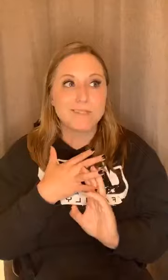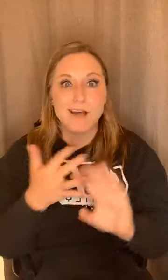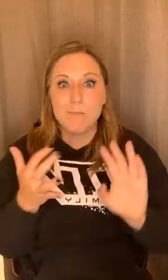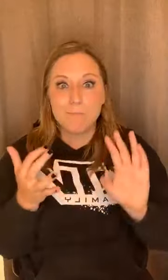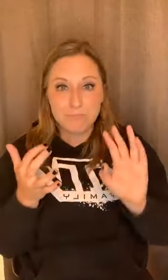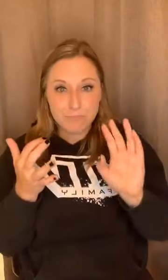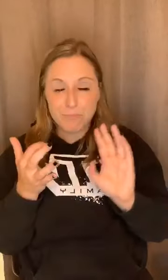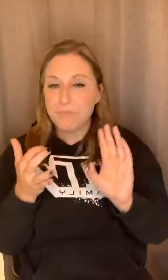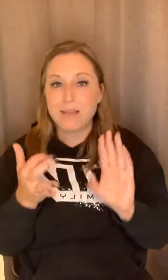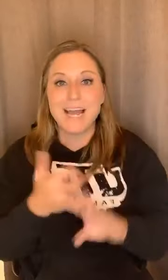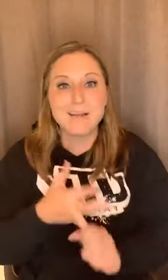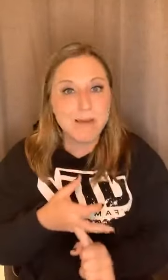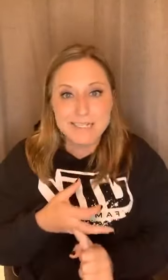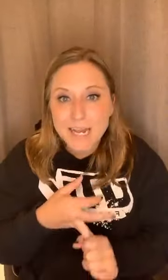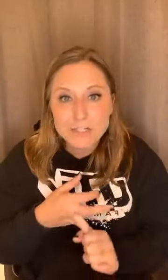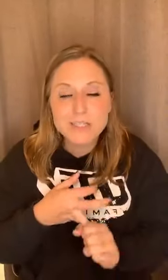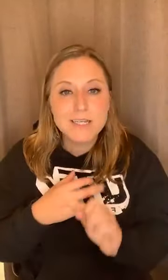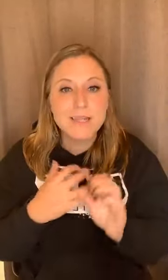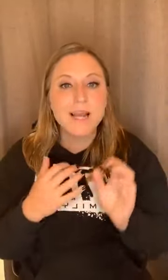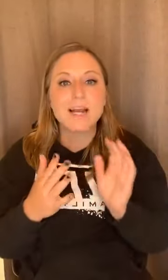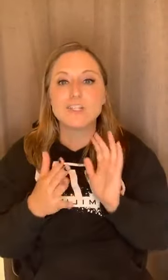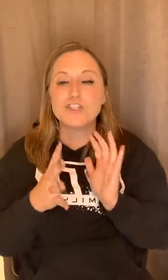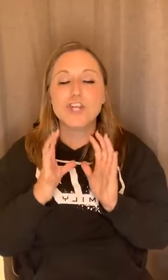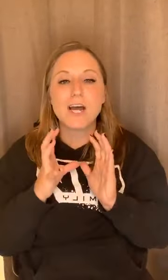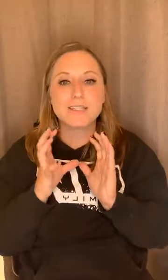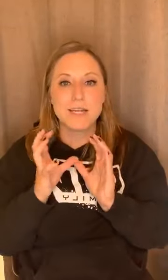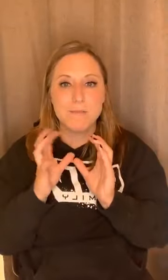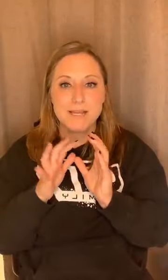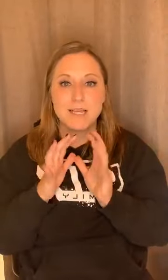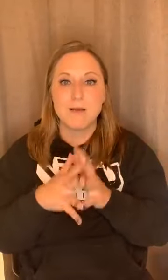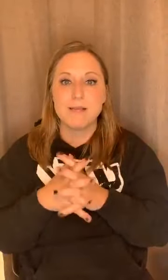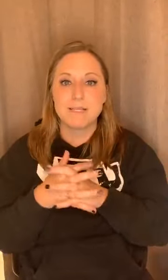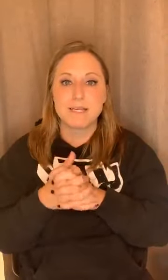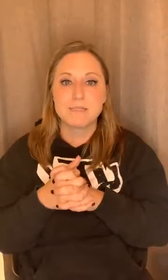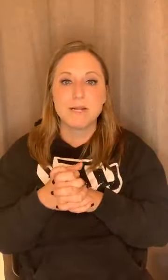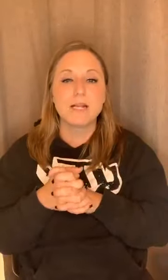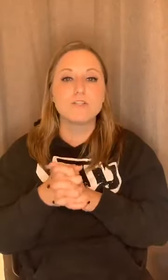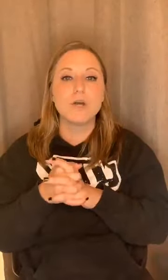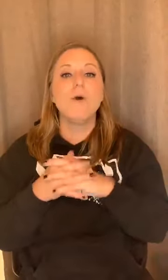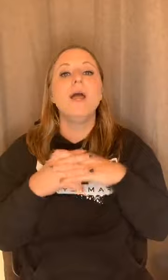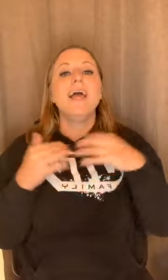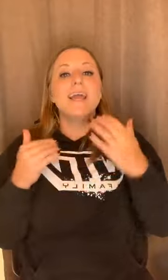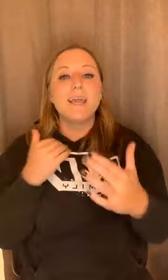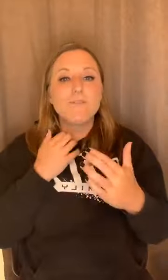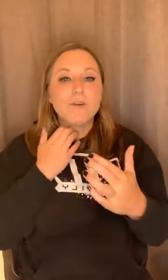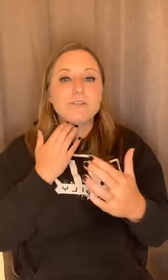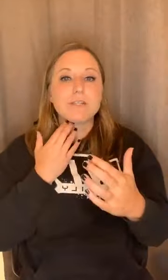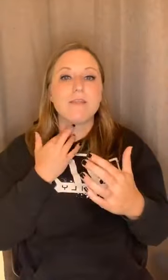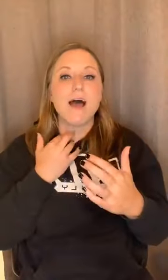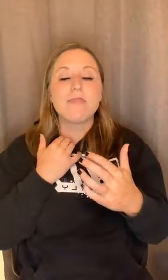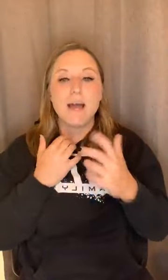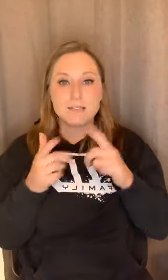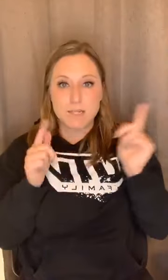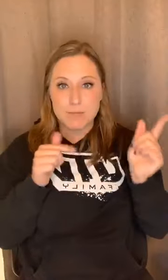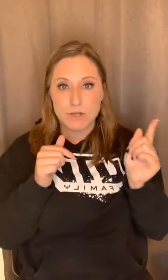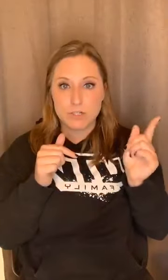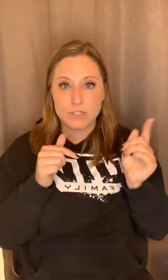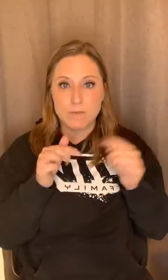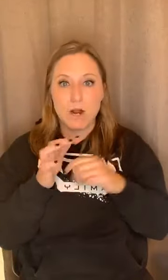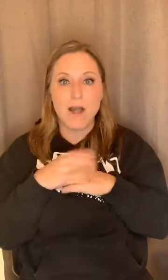some guided meditations in there. It's just an amazing, amazing experience. So if you're interested in that, that is going to be launching tomorrow. I